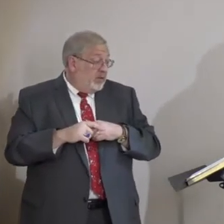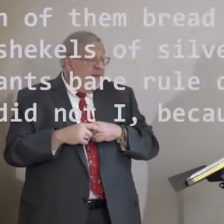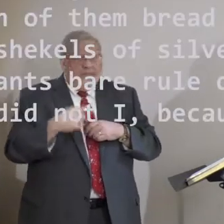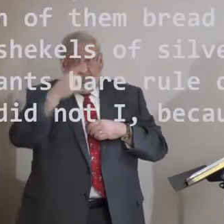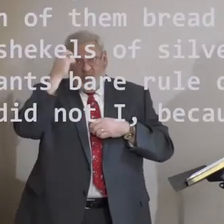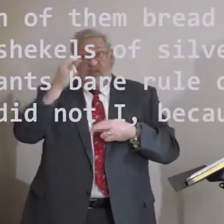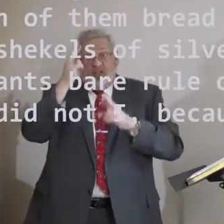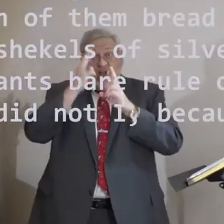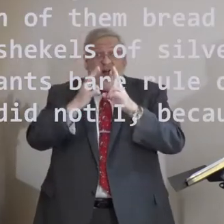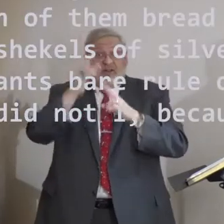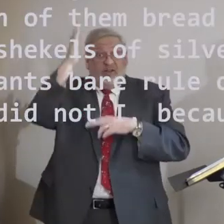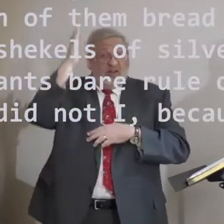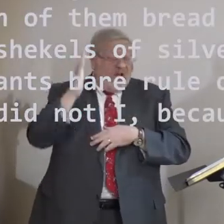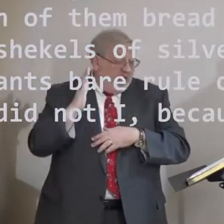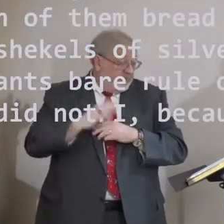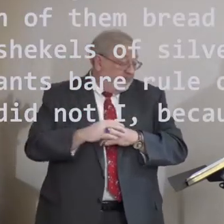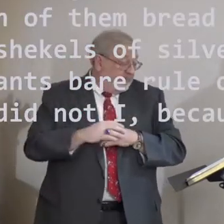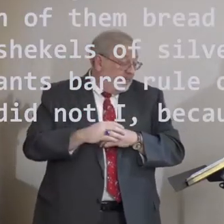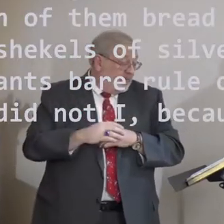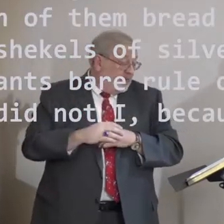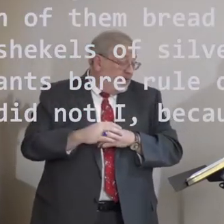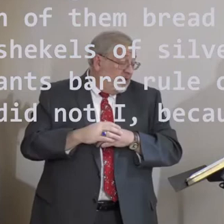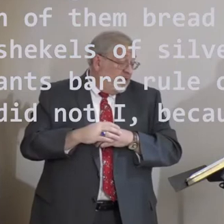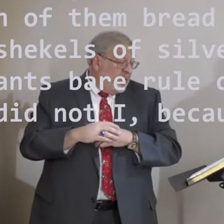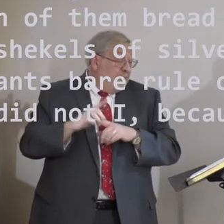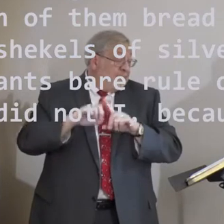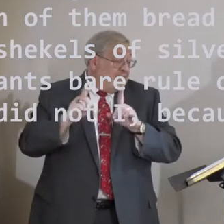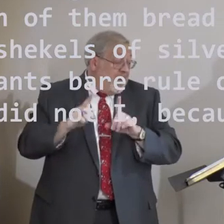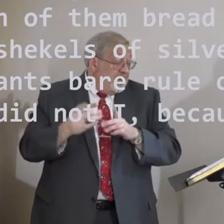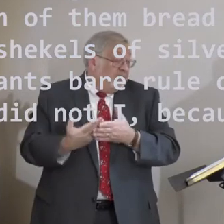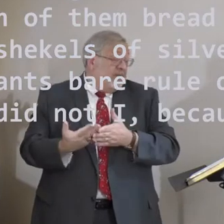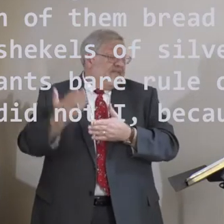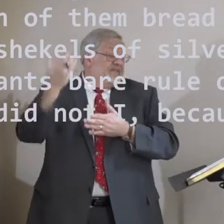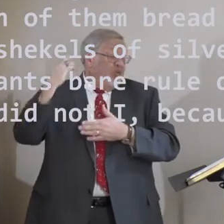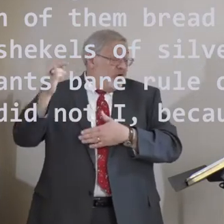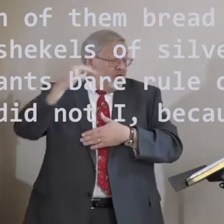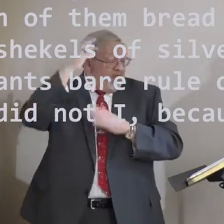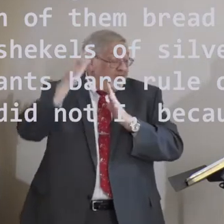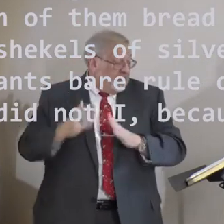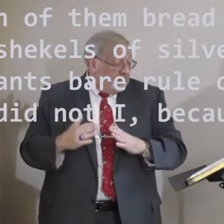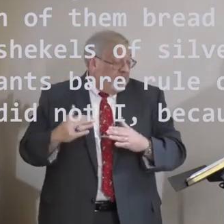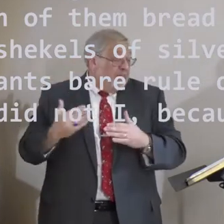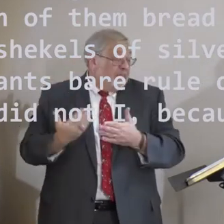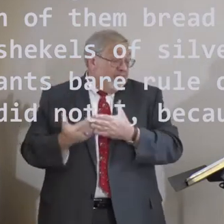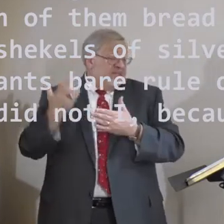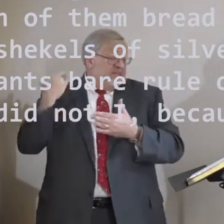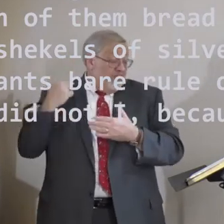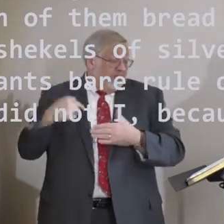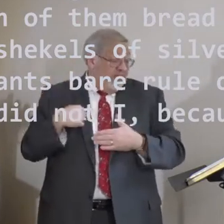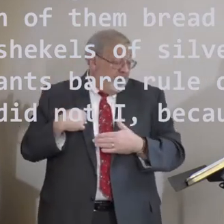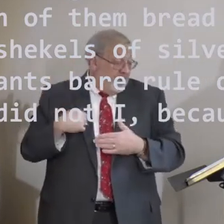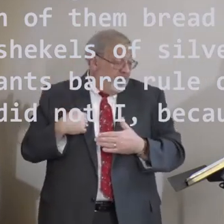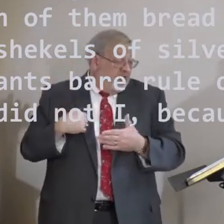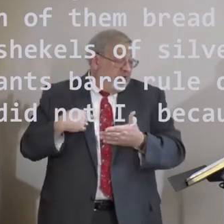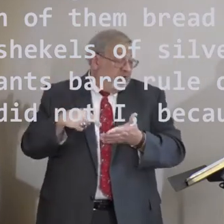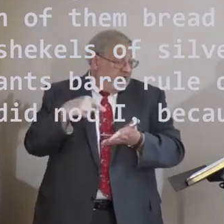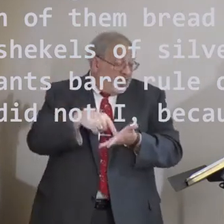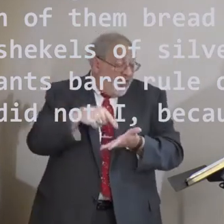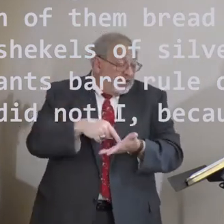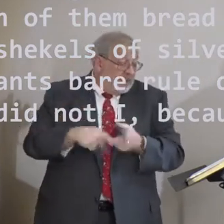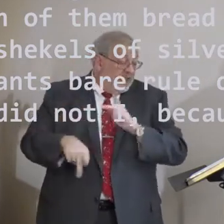God and he served the people. Verse 15 says, the former governors that had been before me were